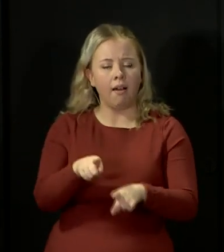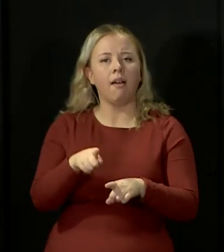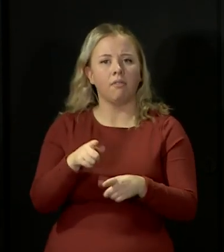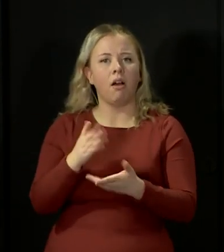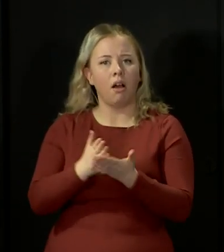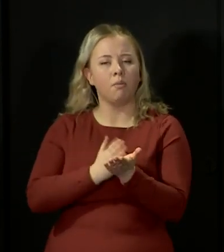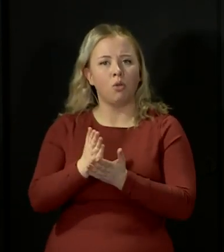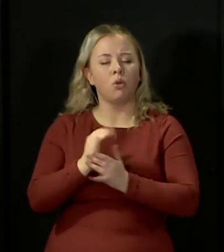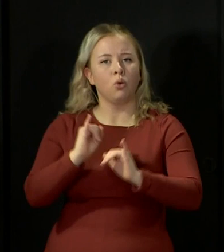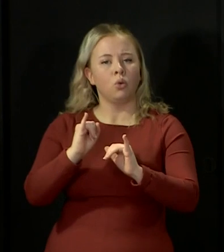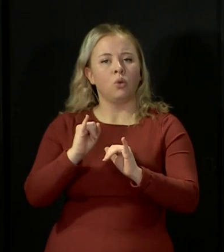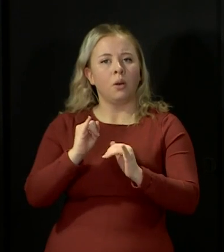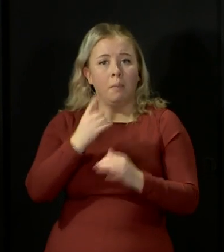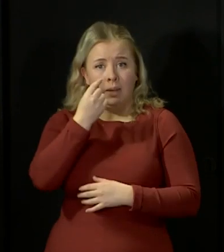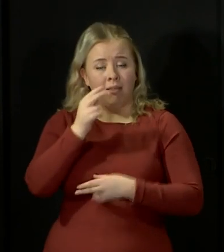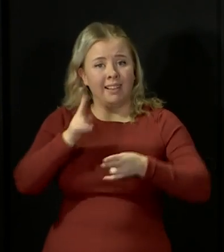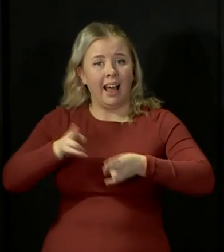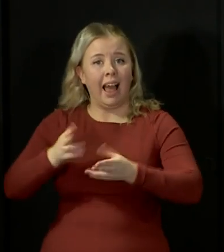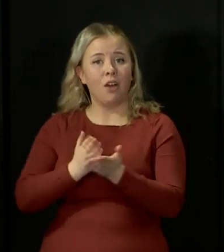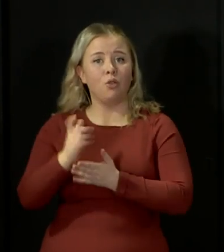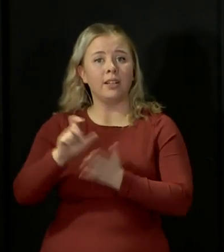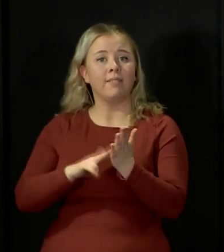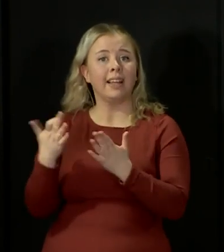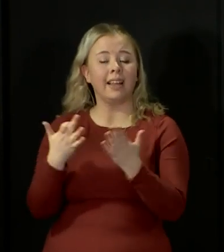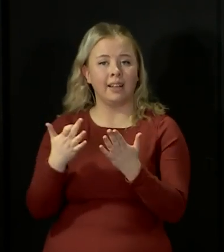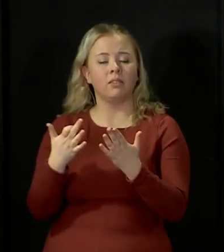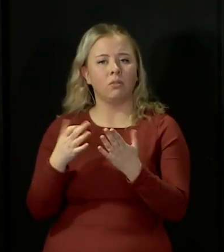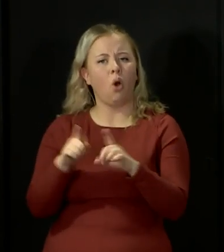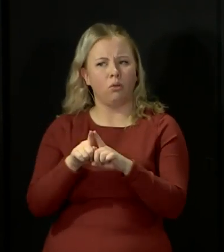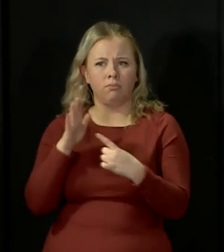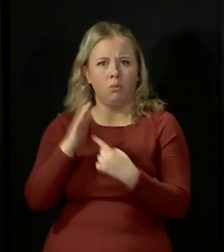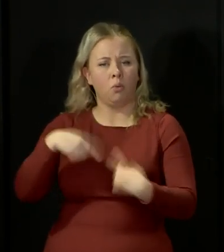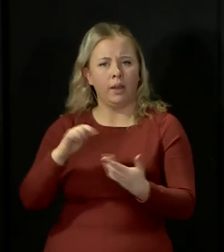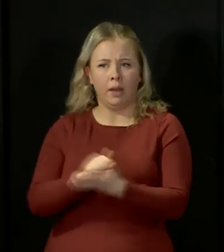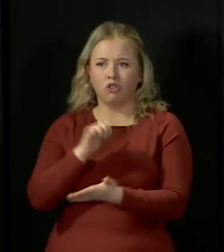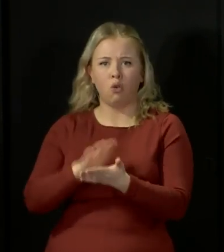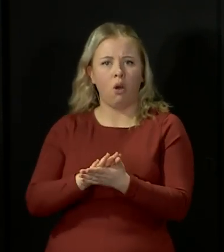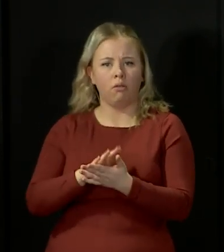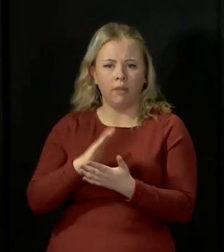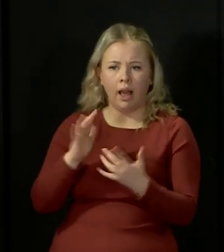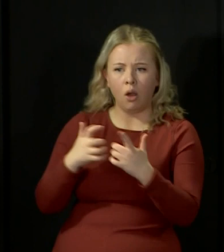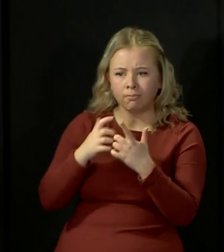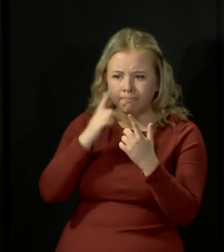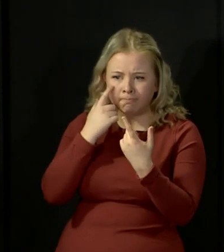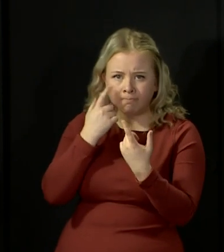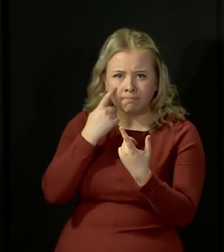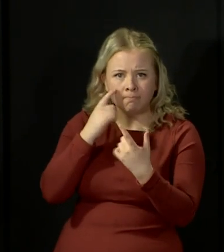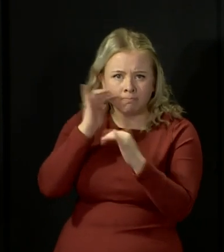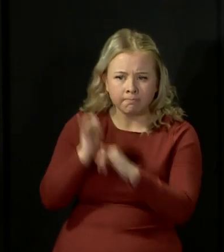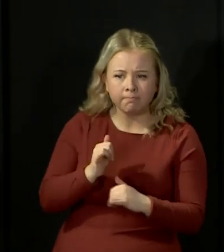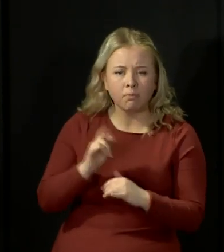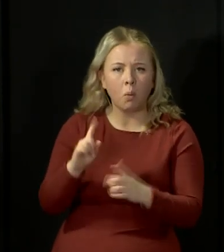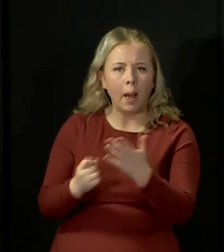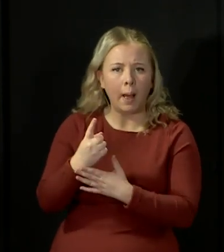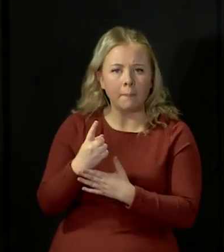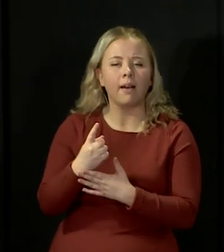from this virus. It's also really important that we ensure appropriate investigation into the circumstances and, of course, learn any